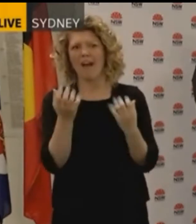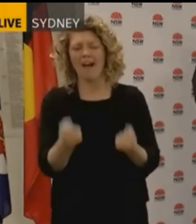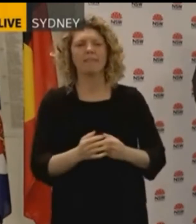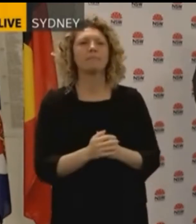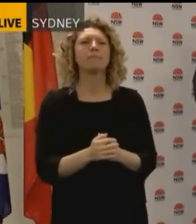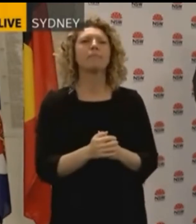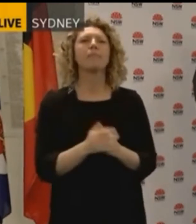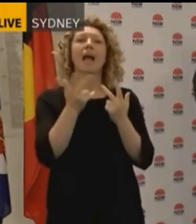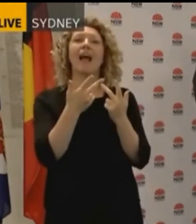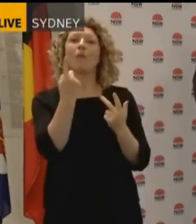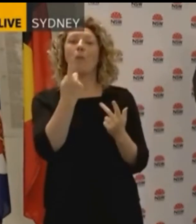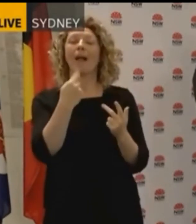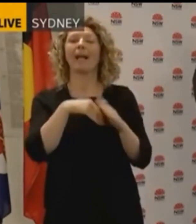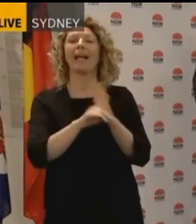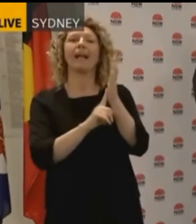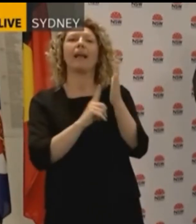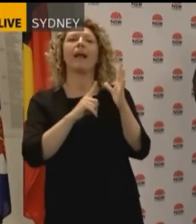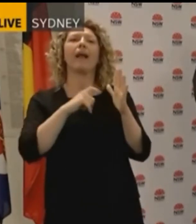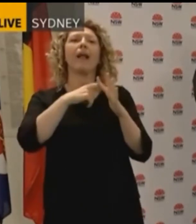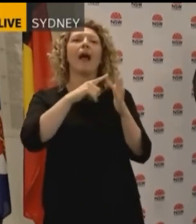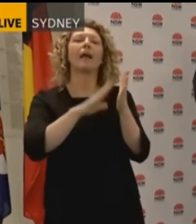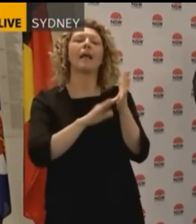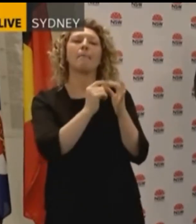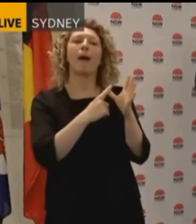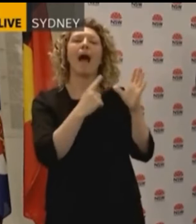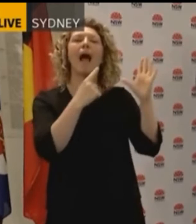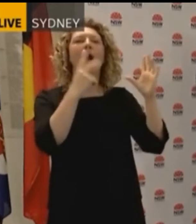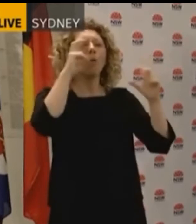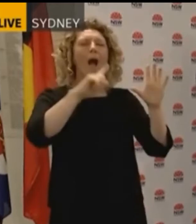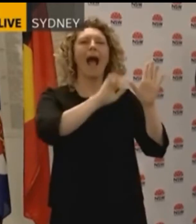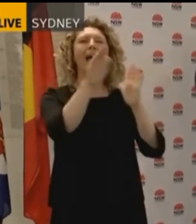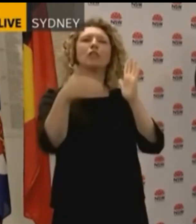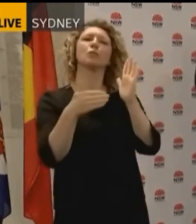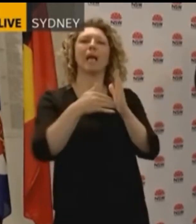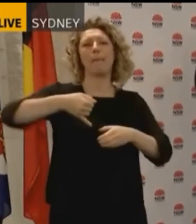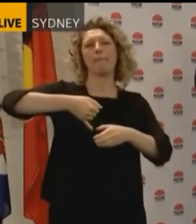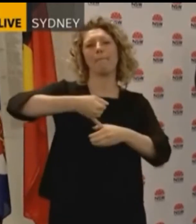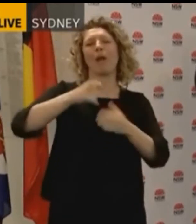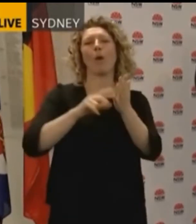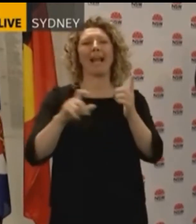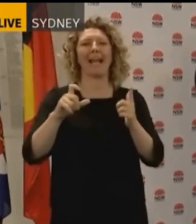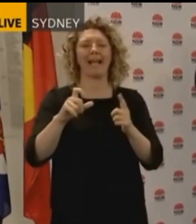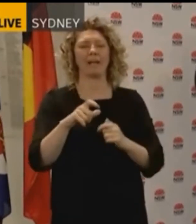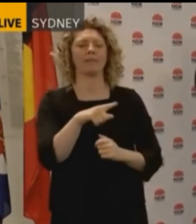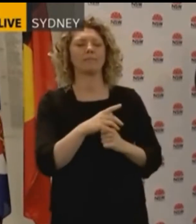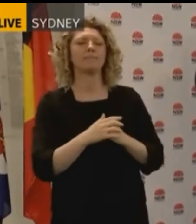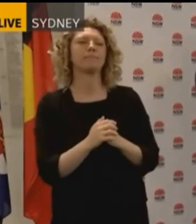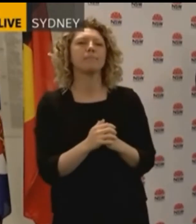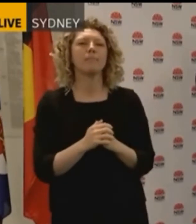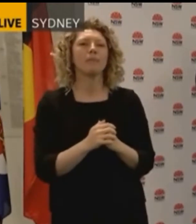medical clinic in Lakemba between the 25th of September to the second sorry 25th of